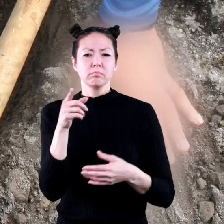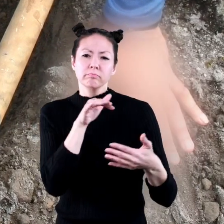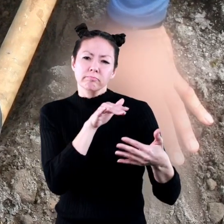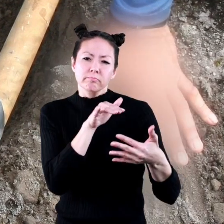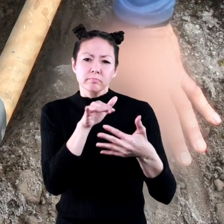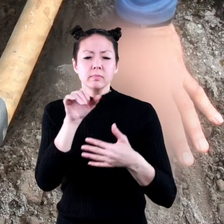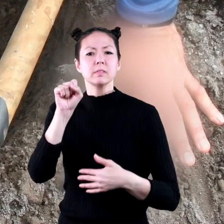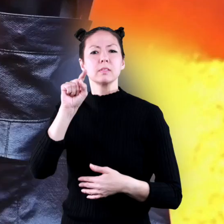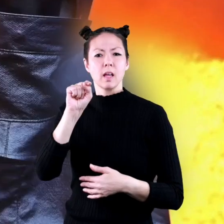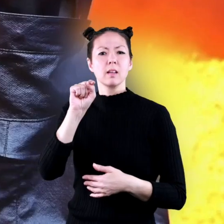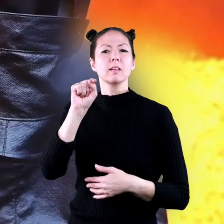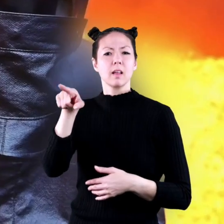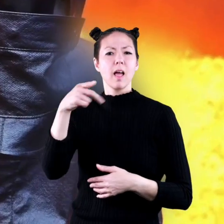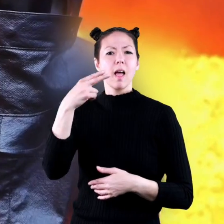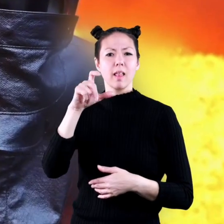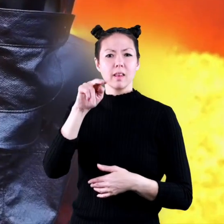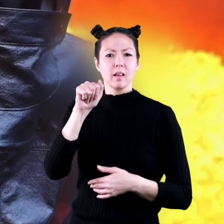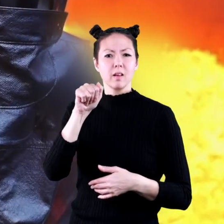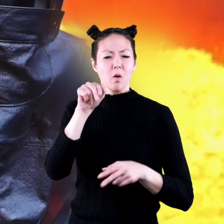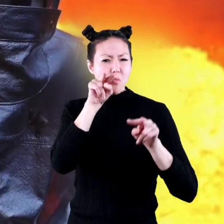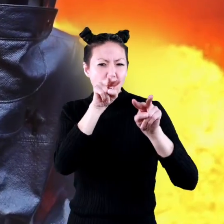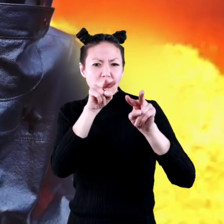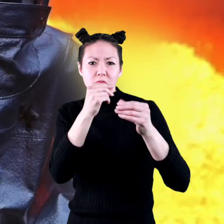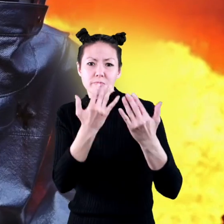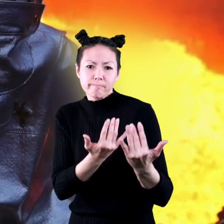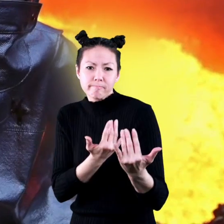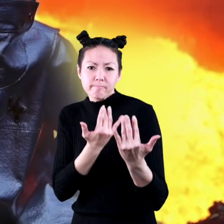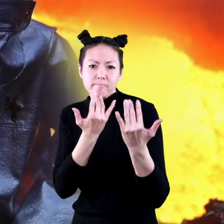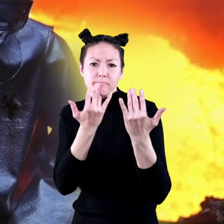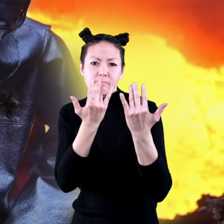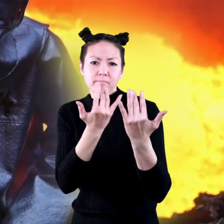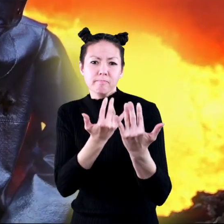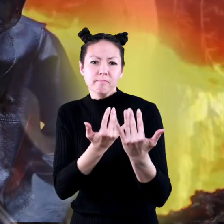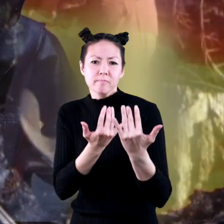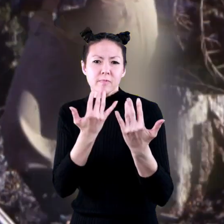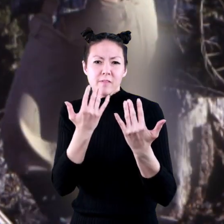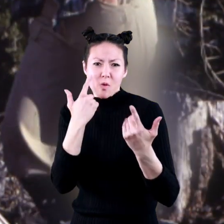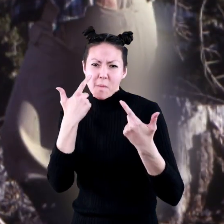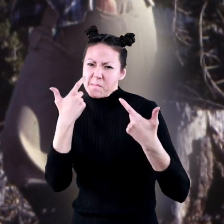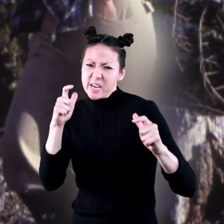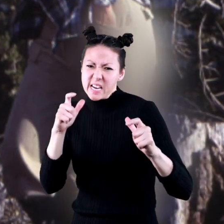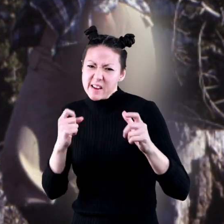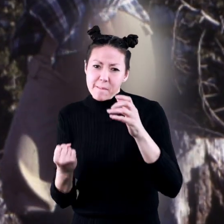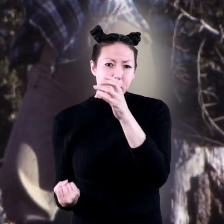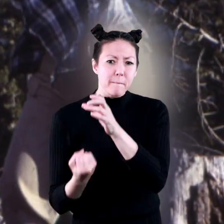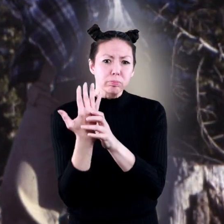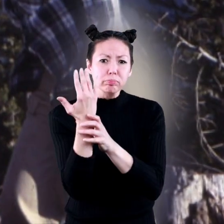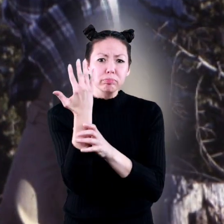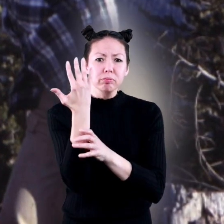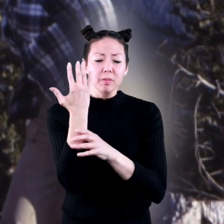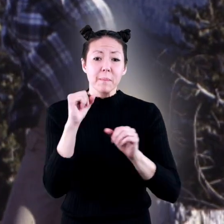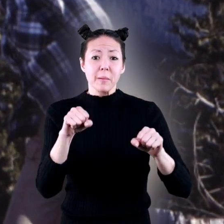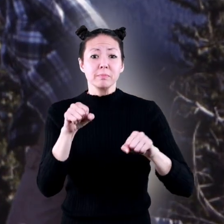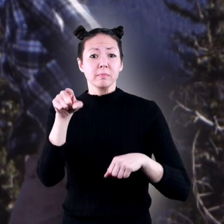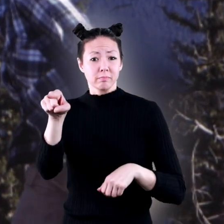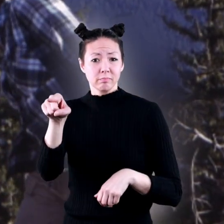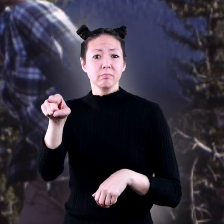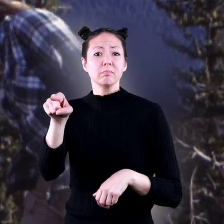studying St. Helens, with their equipment watching and waiting for another perhaps major eruption. It was possible that St.